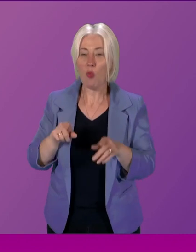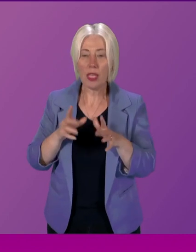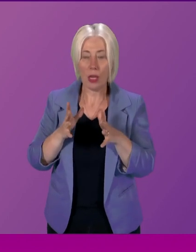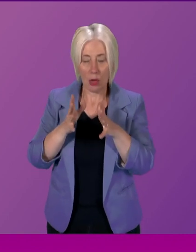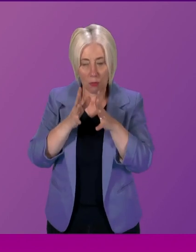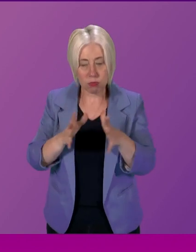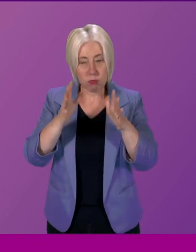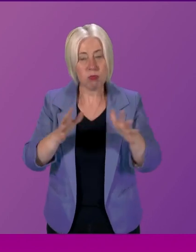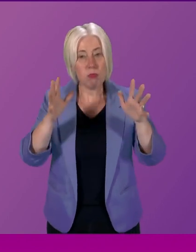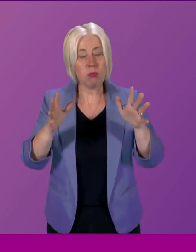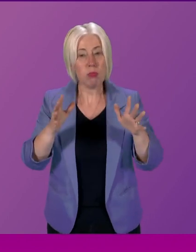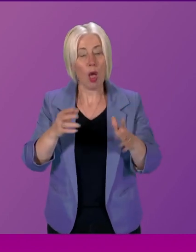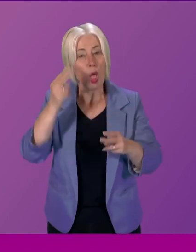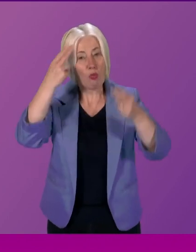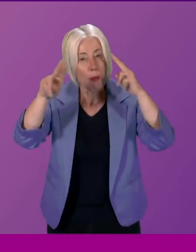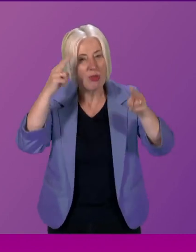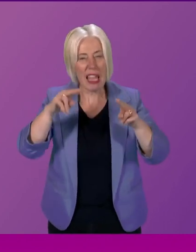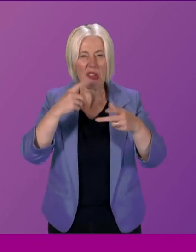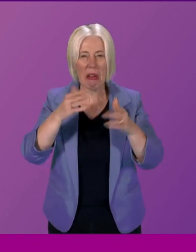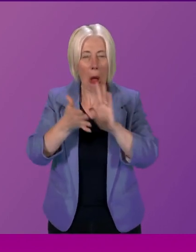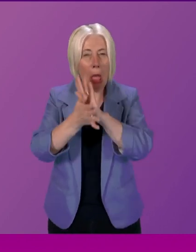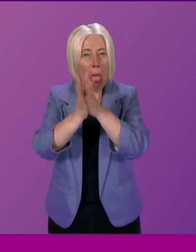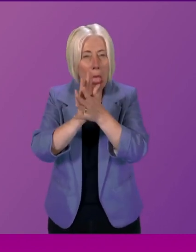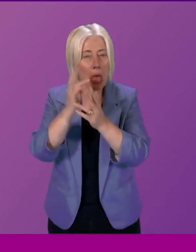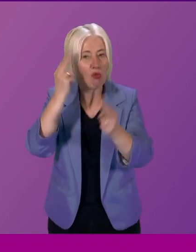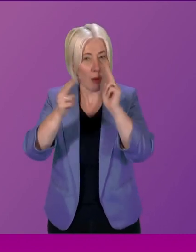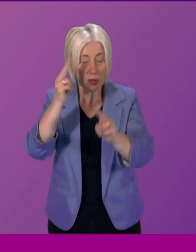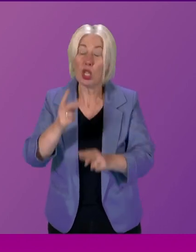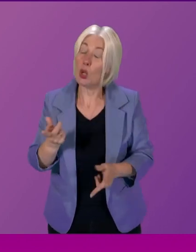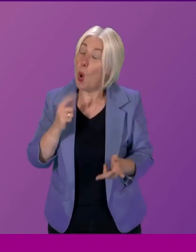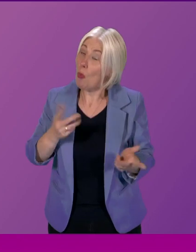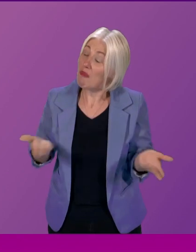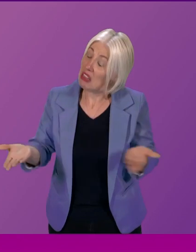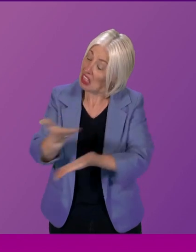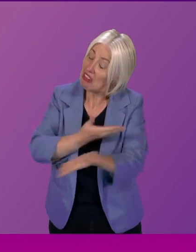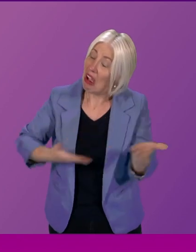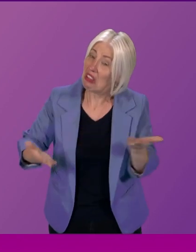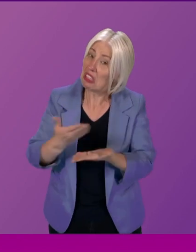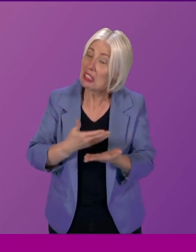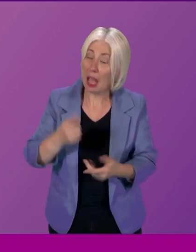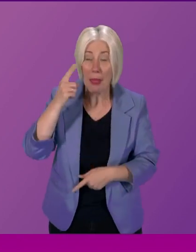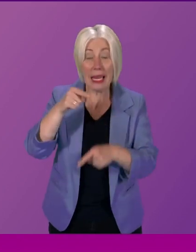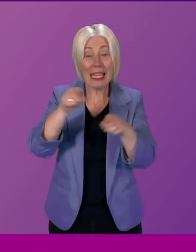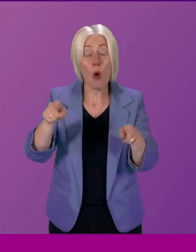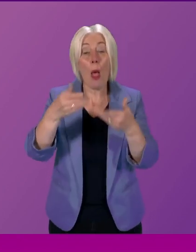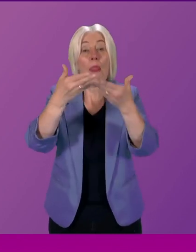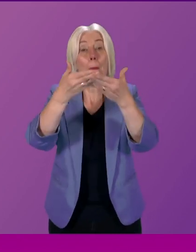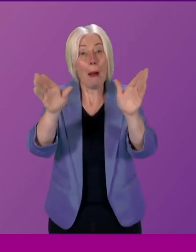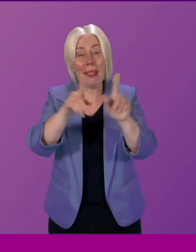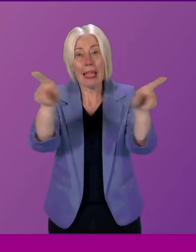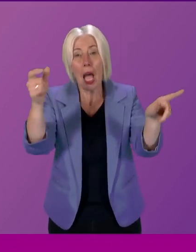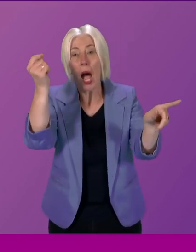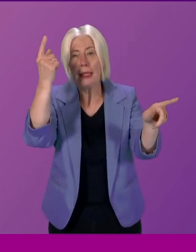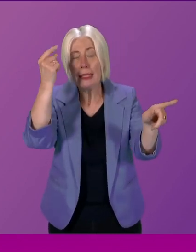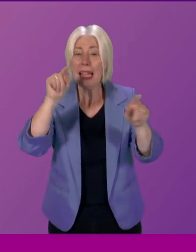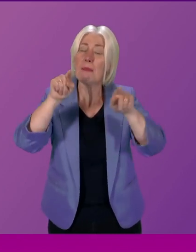reputation or undermining that reputation that was talked about and discussed and as come out there the public understand and the public still